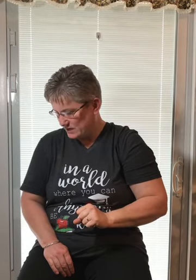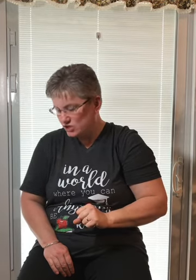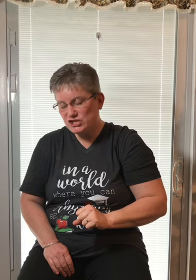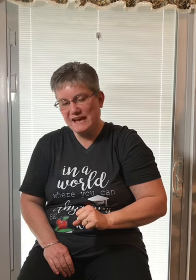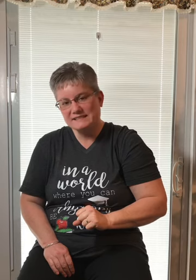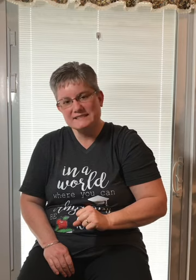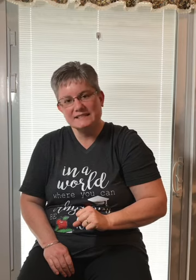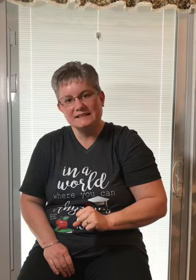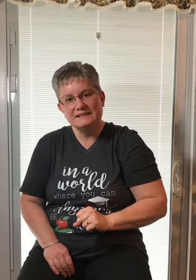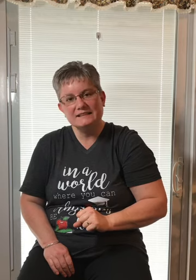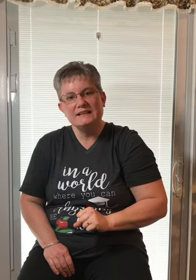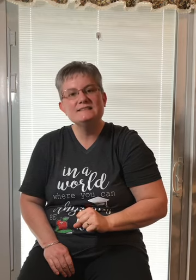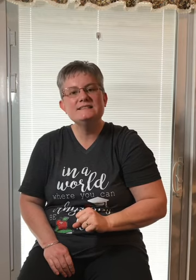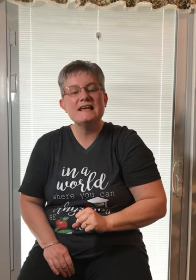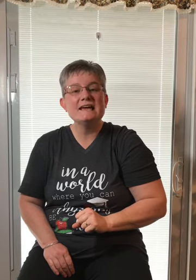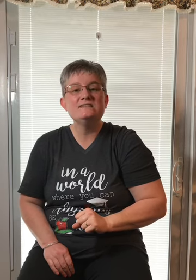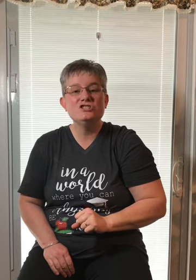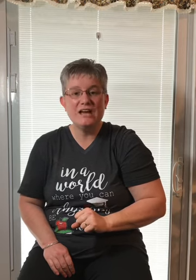Chest. Say chest.